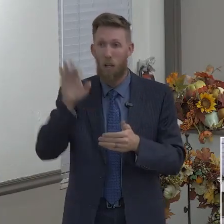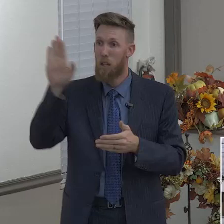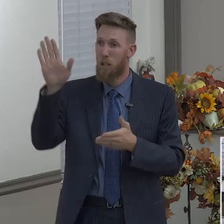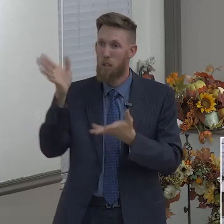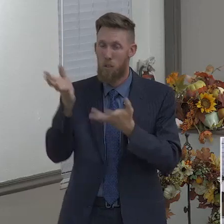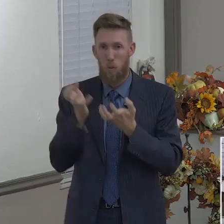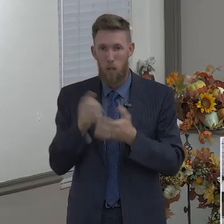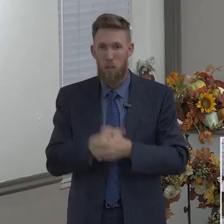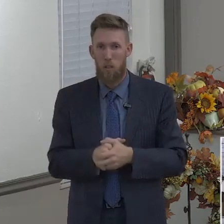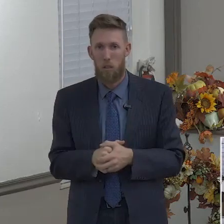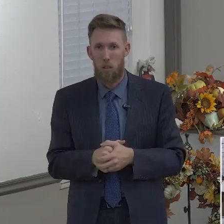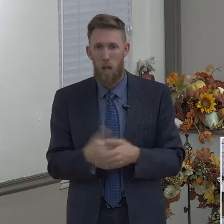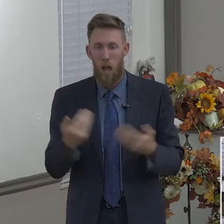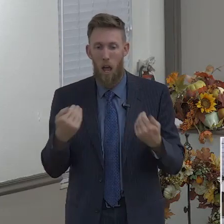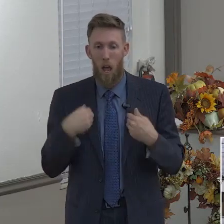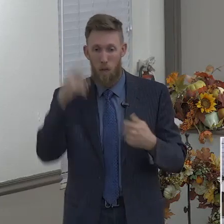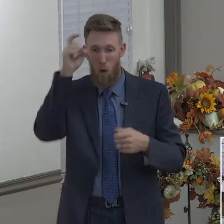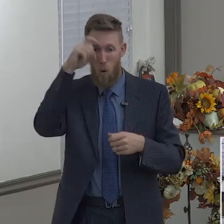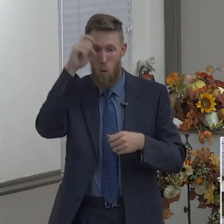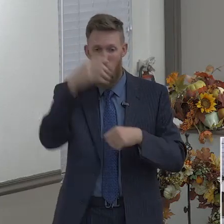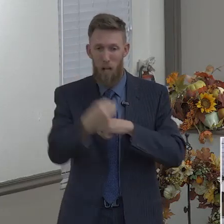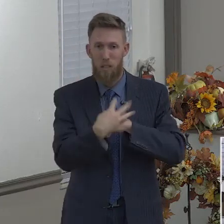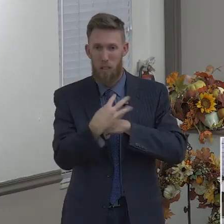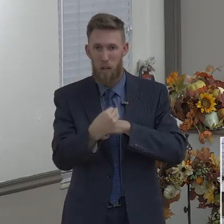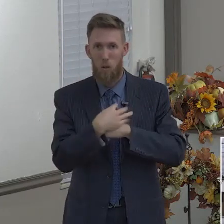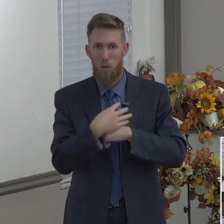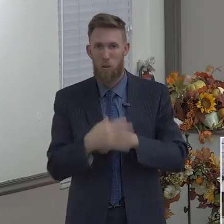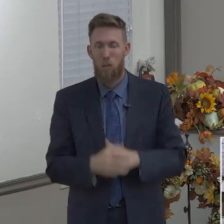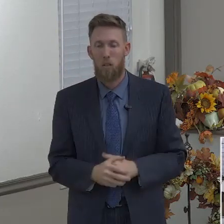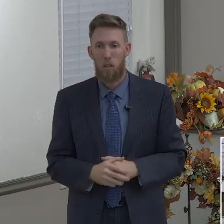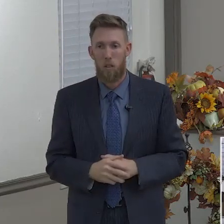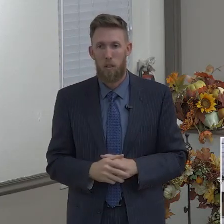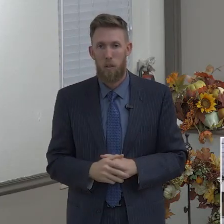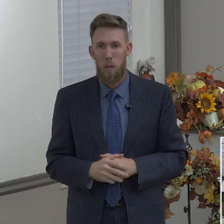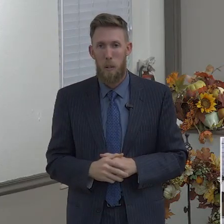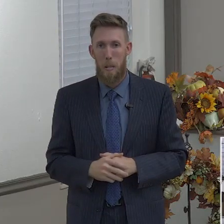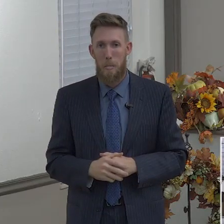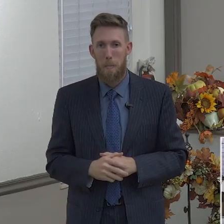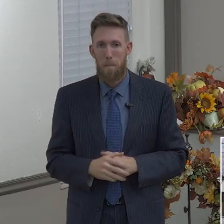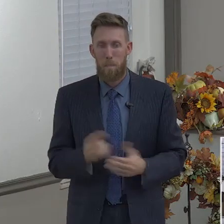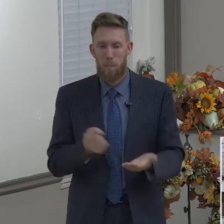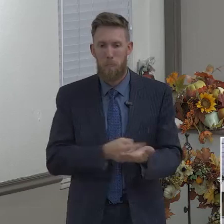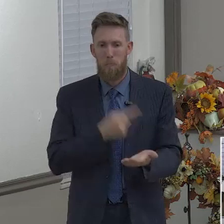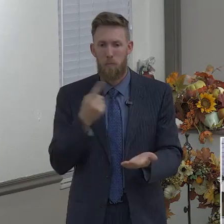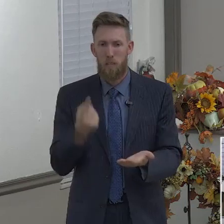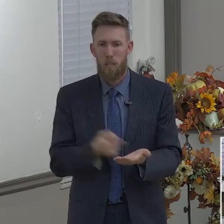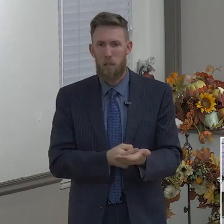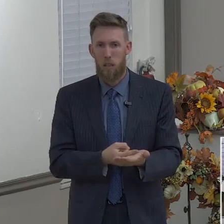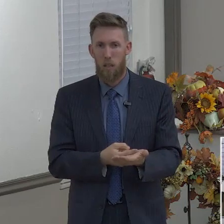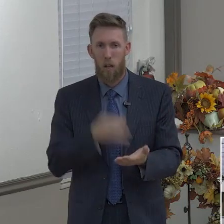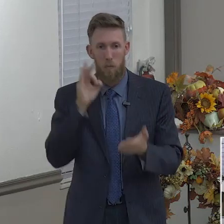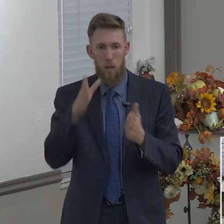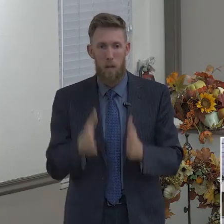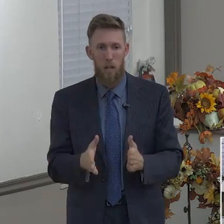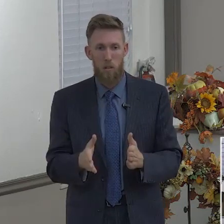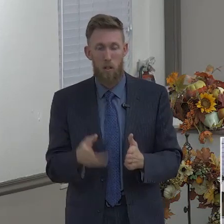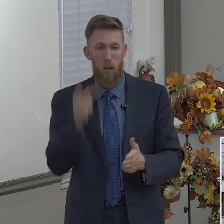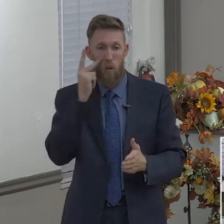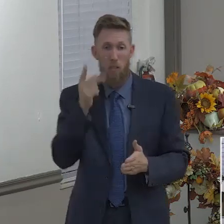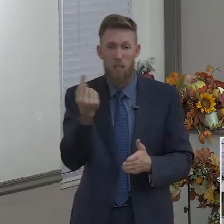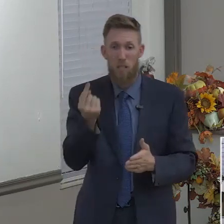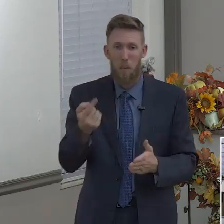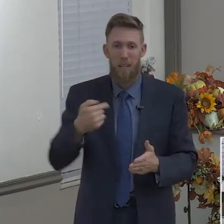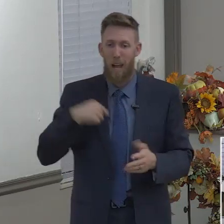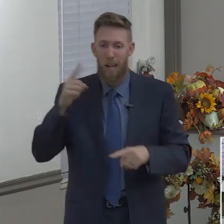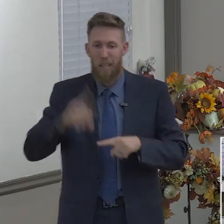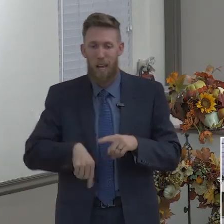Get some wise counsel. Sometimes the pastor may see a red flag that we don't see. And I can tell you something